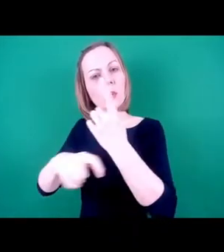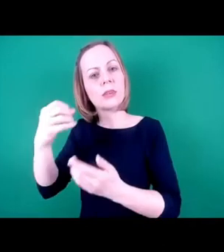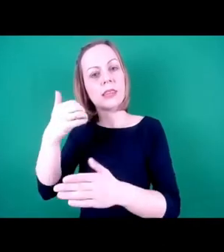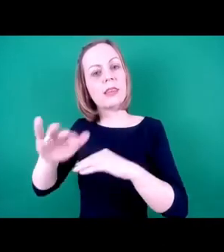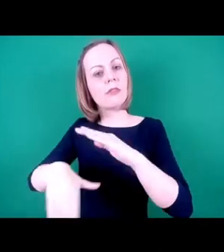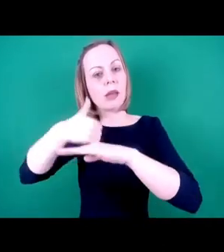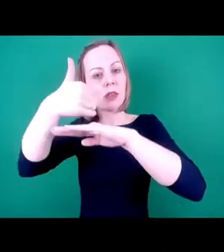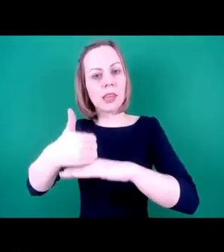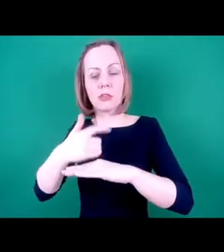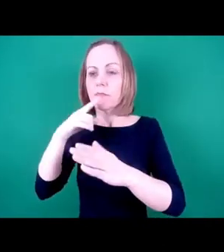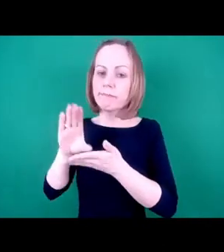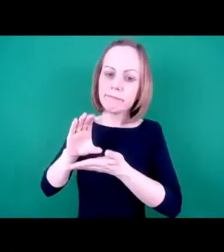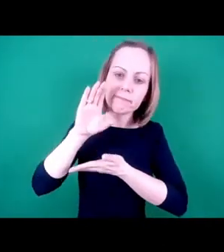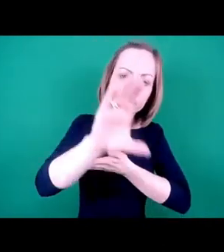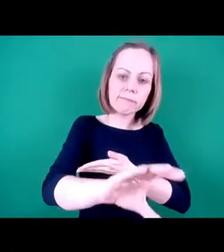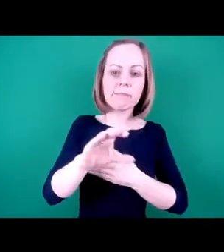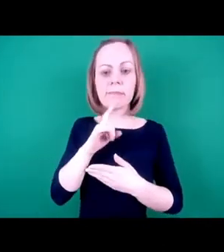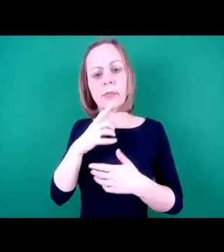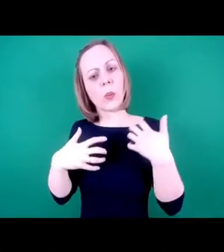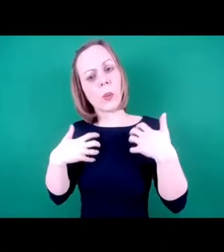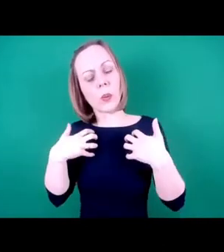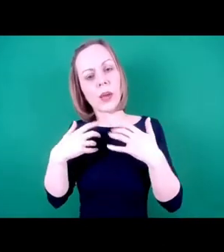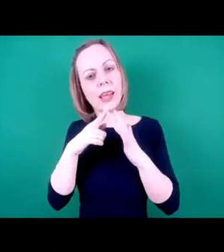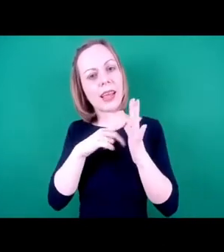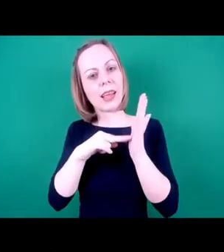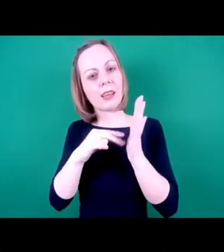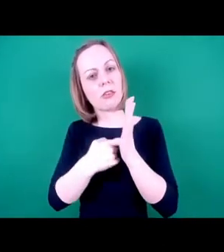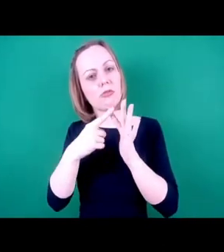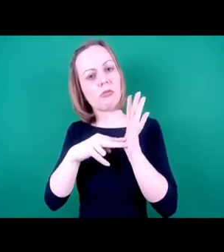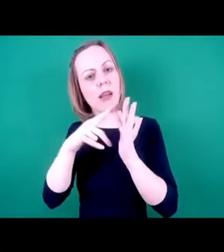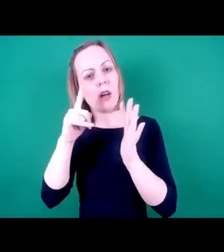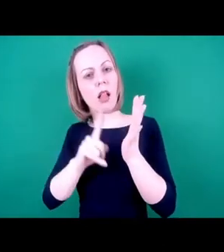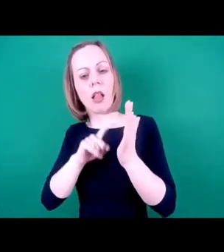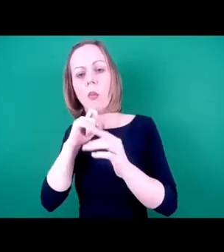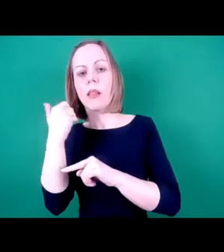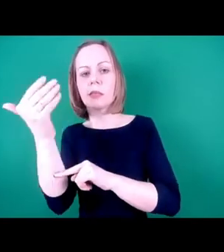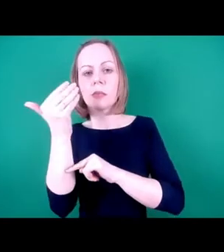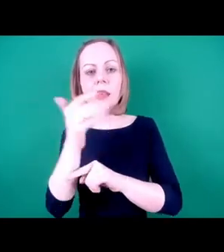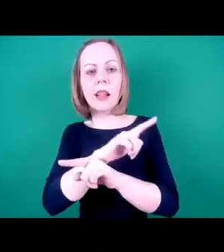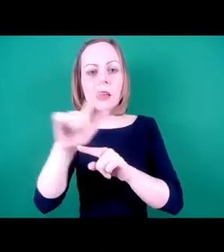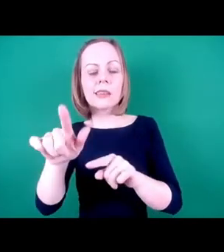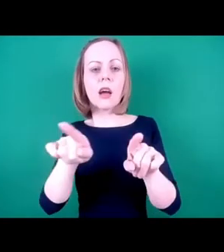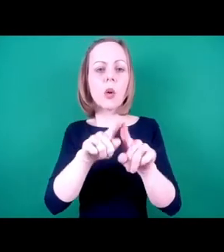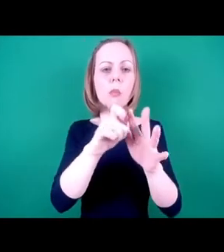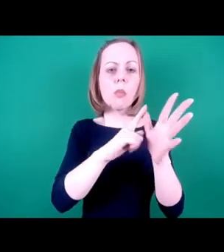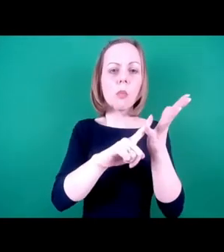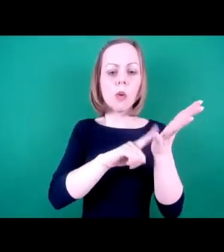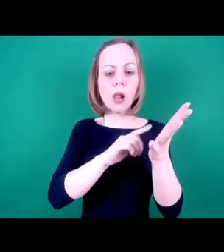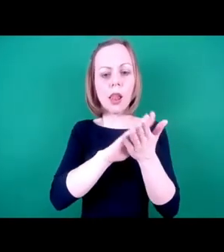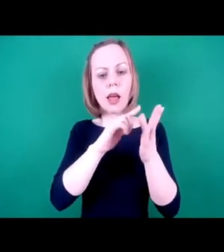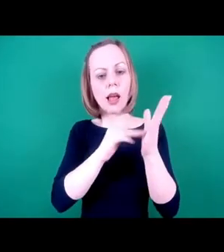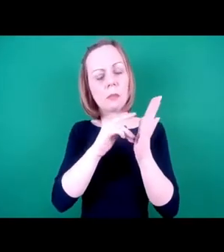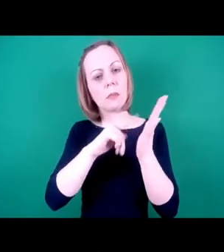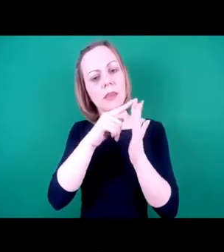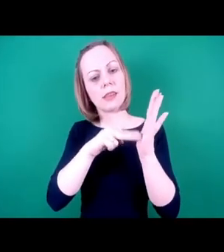I'm delighted that we'll be hearing from their CEO Ian Revel shortly and the Paul Hamlin Foundation. And right now we're in the process of fundraising